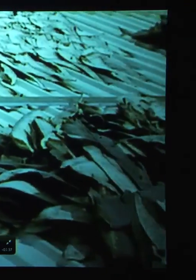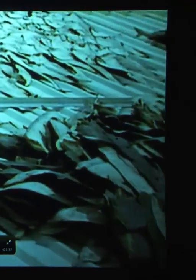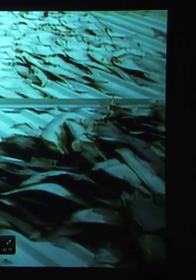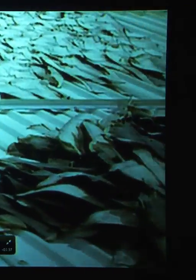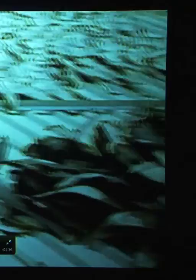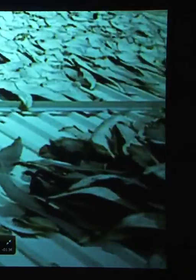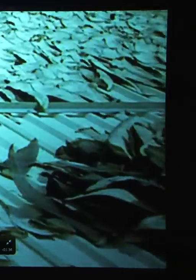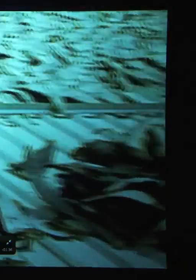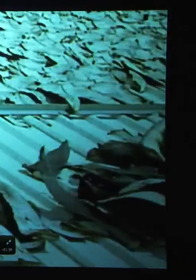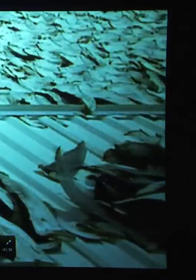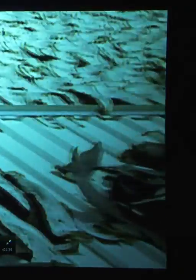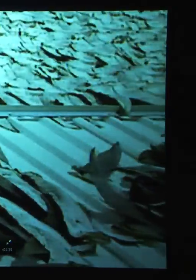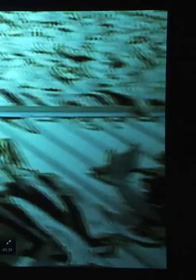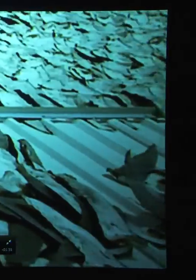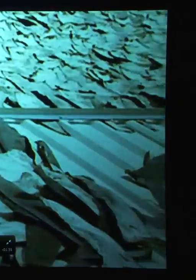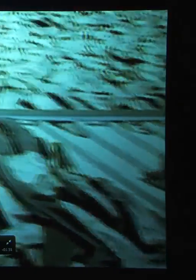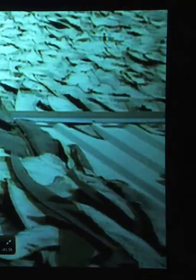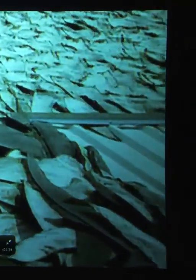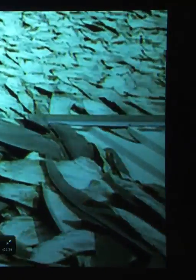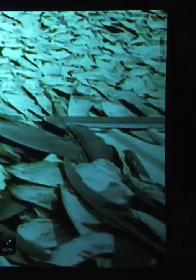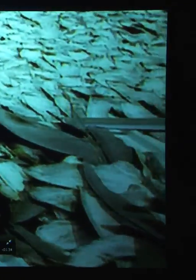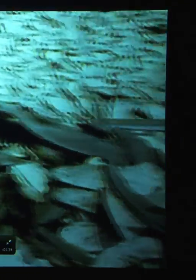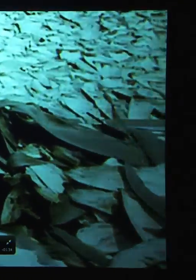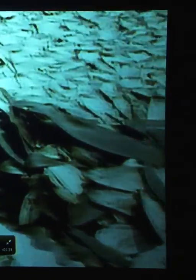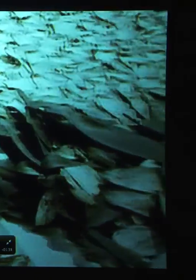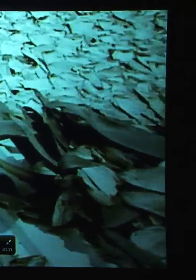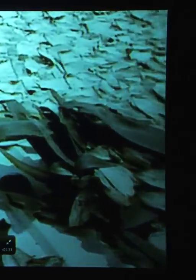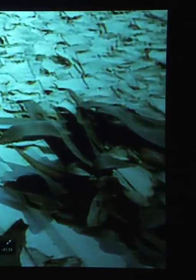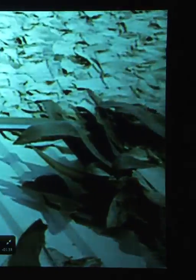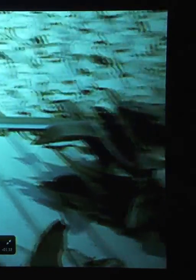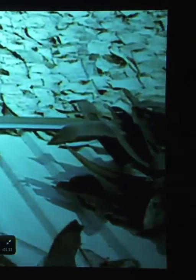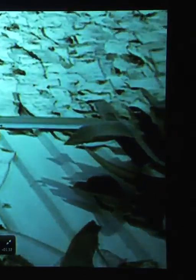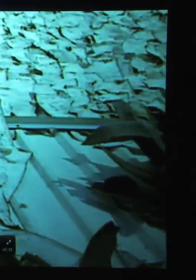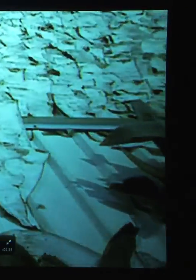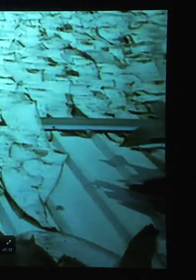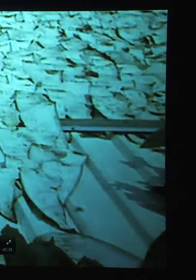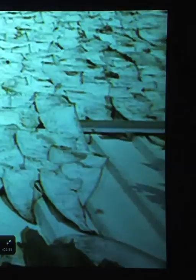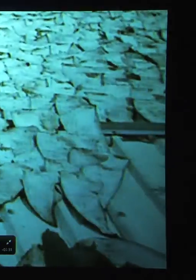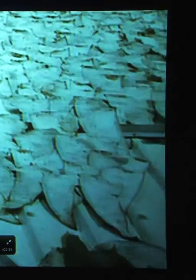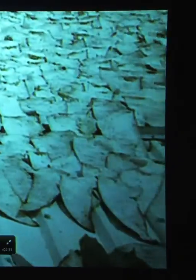drops in population numbers. And what for? Most are killed just for their fins.